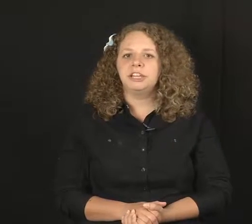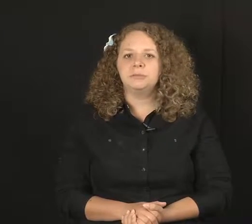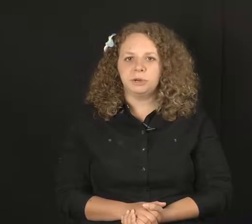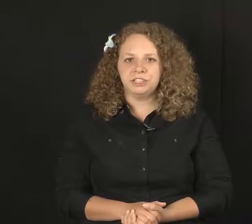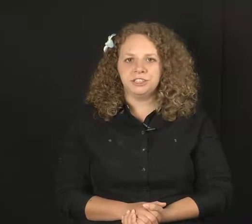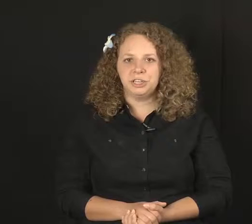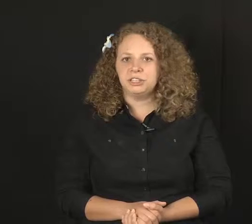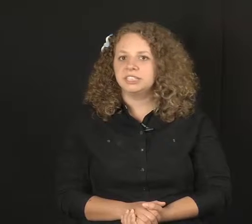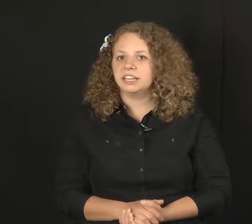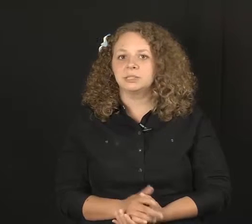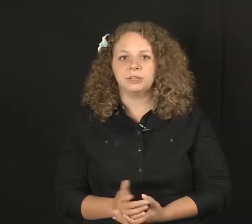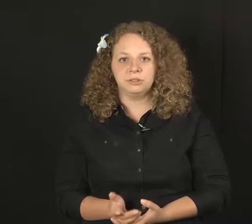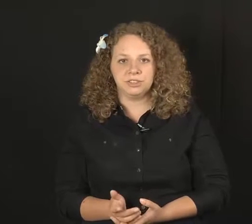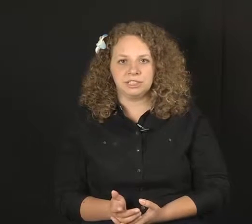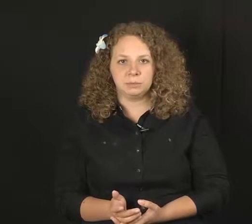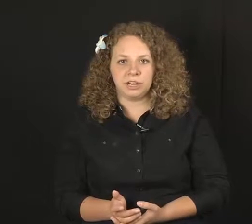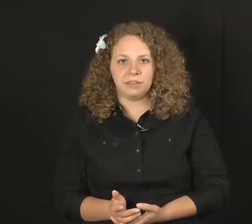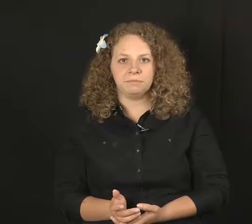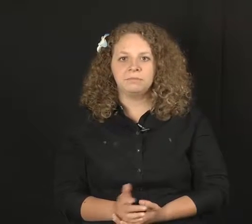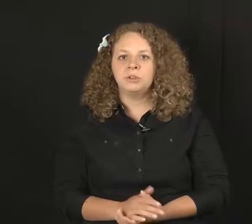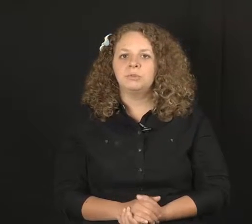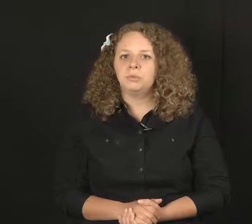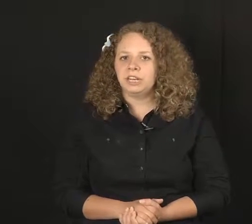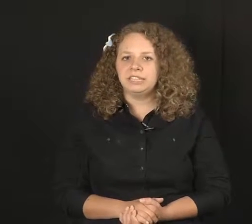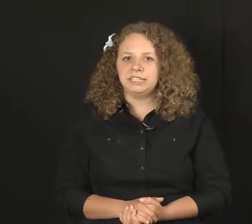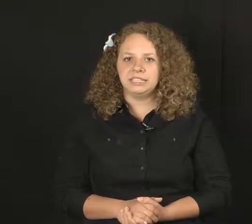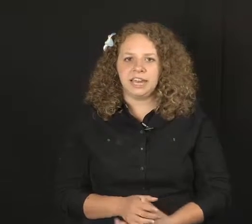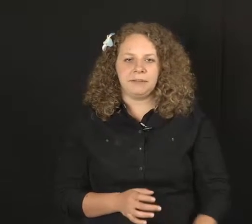make your points, you could discuss what you did this morning. What I did today.